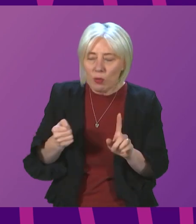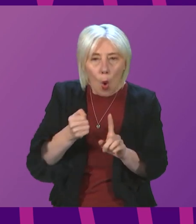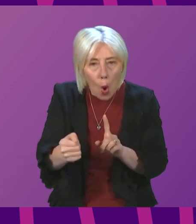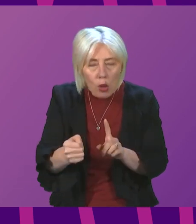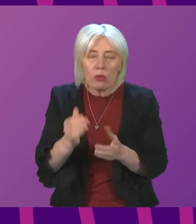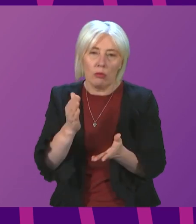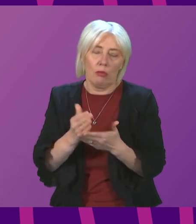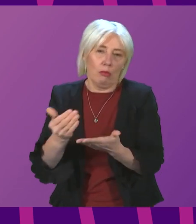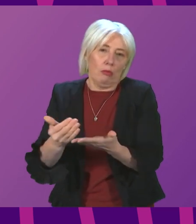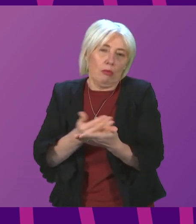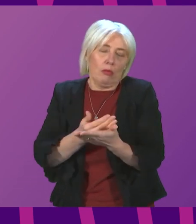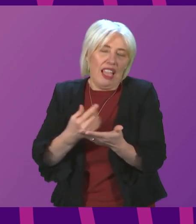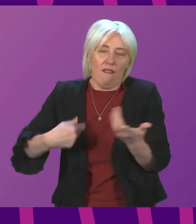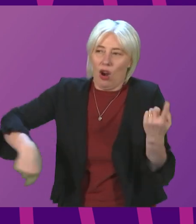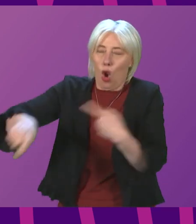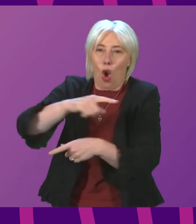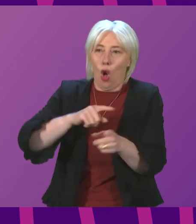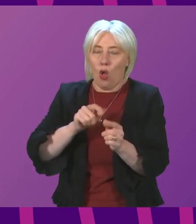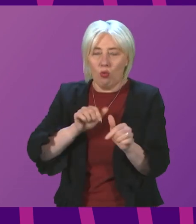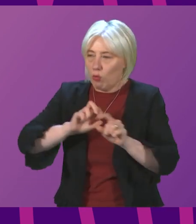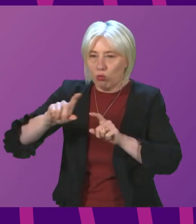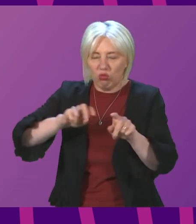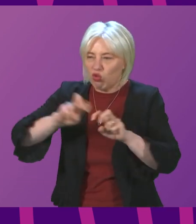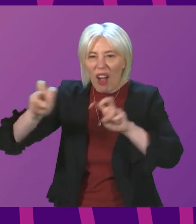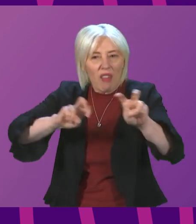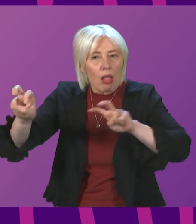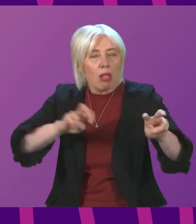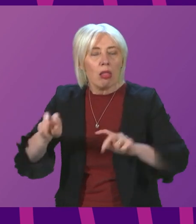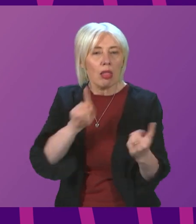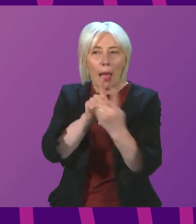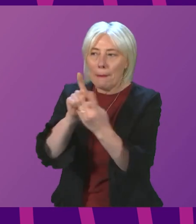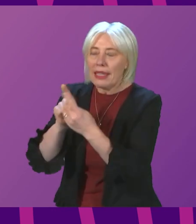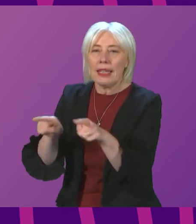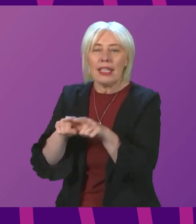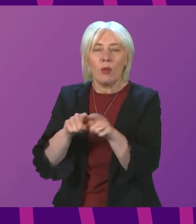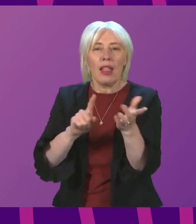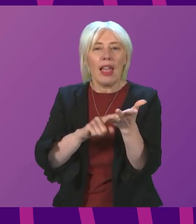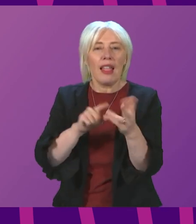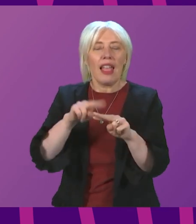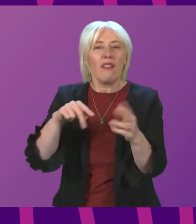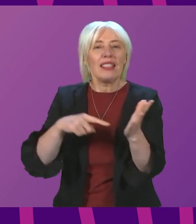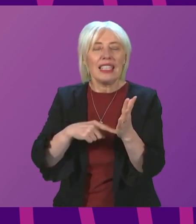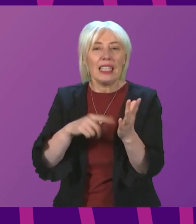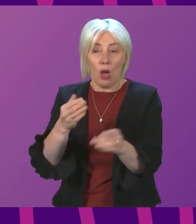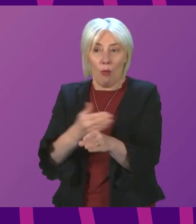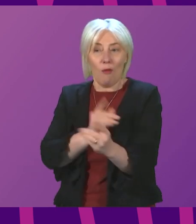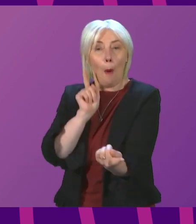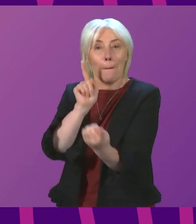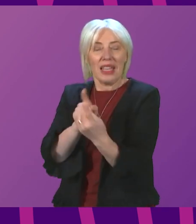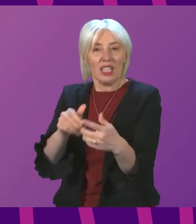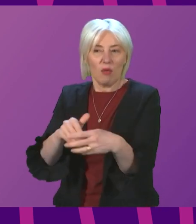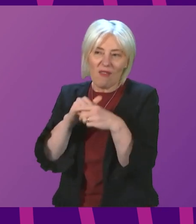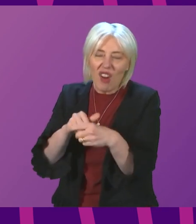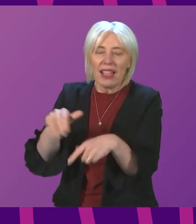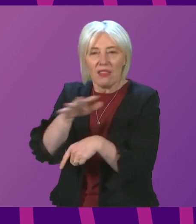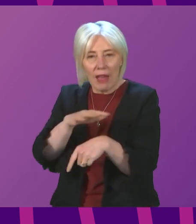all of us to stay safe while we travel and meet up more. So will taking lateral flow tests before meeting up with others. Please continue to